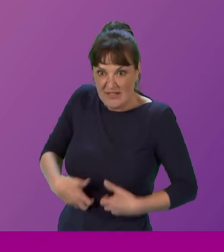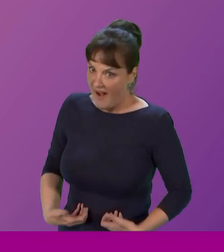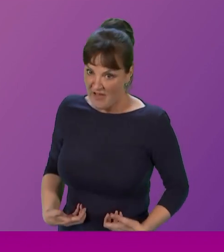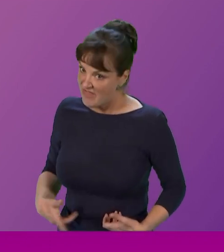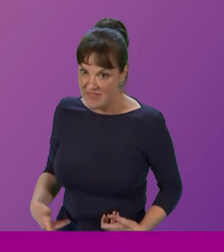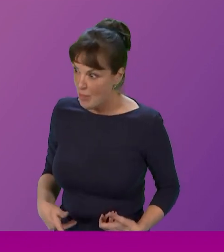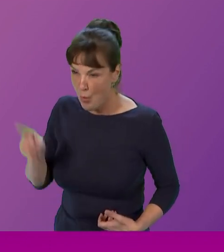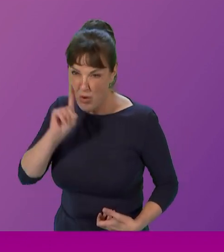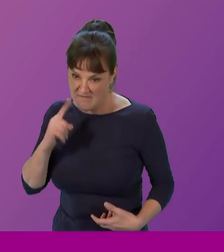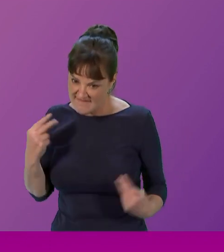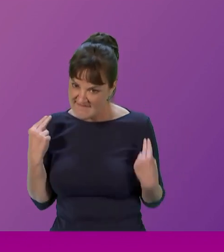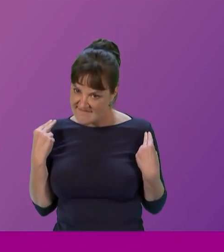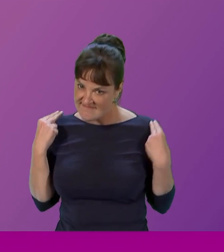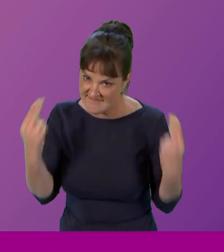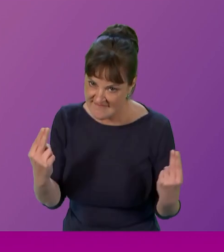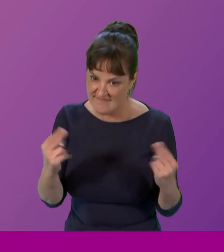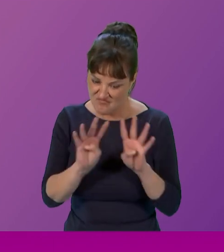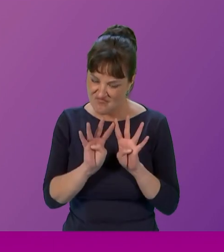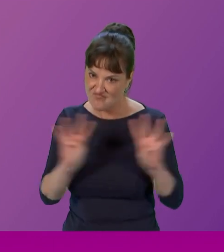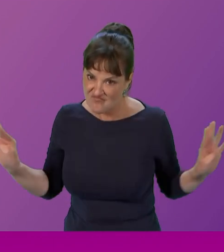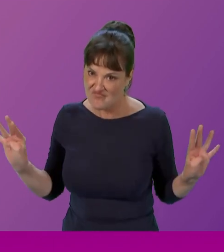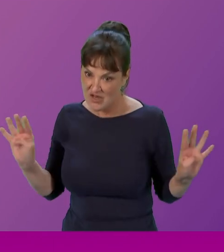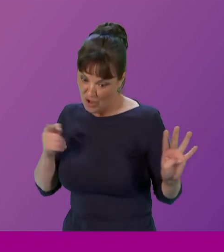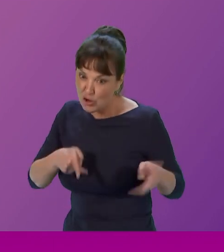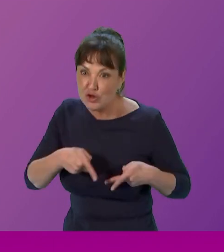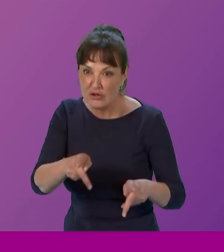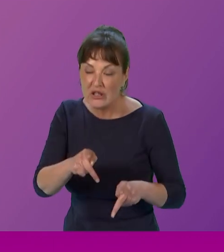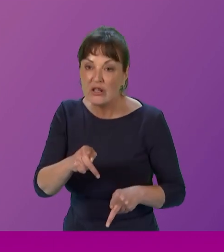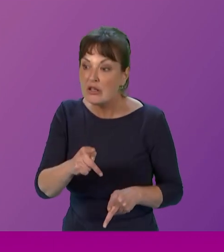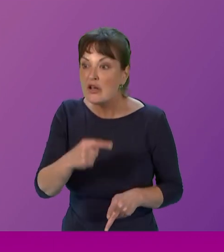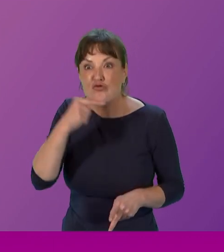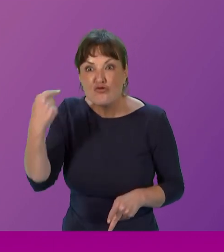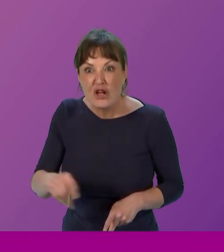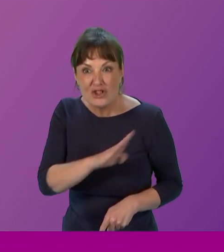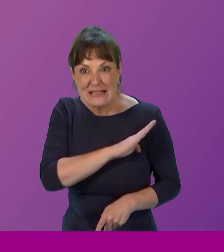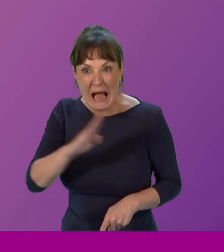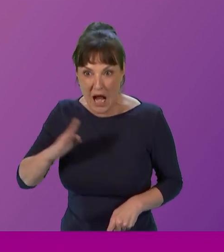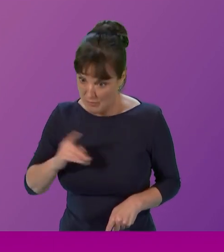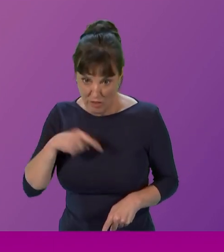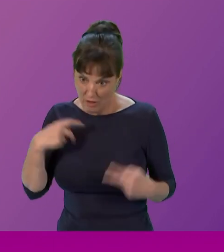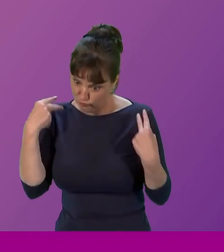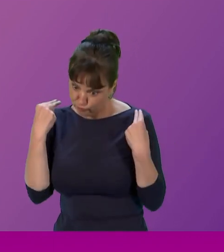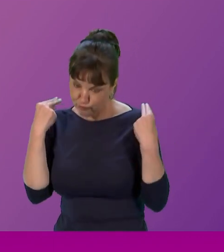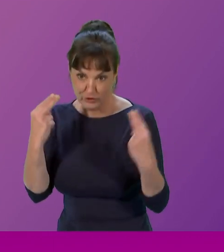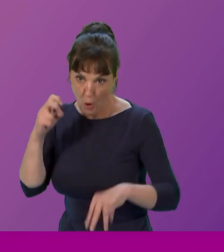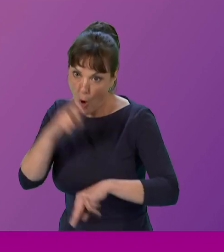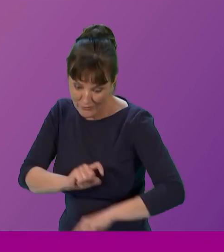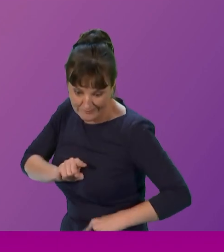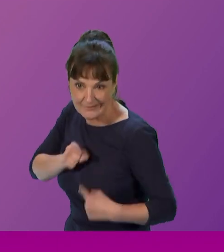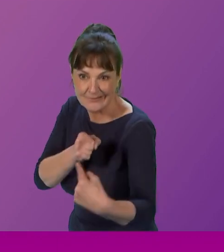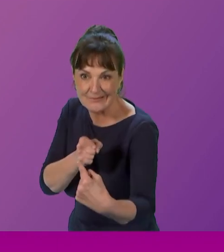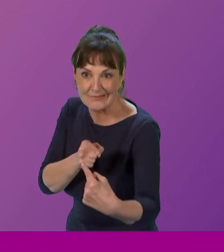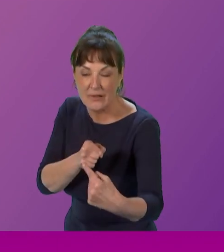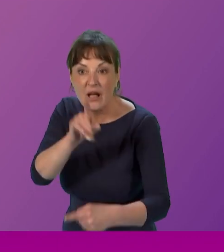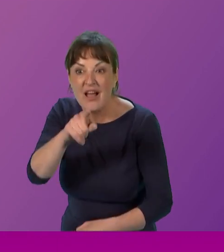on the Russian army, which to be honest with you, was not that good. But let's not go there either. Okay. The Russian army was armed. These men were